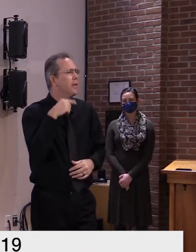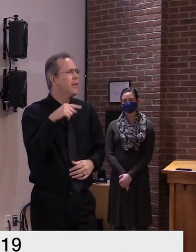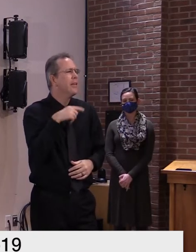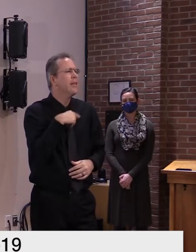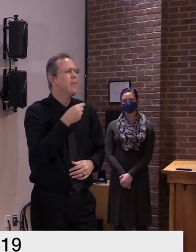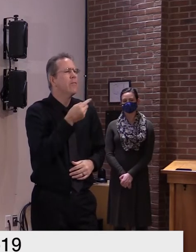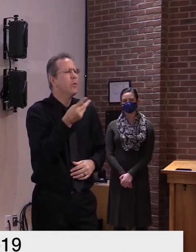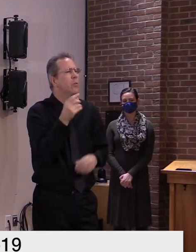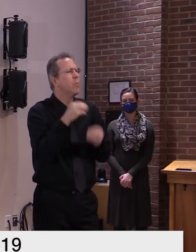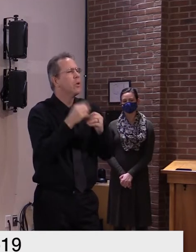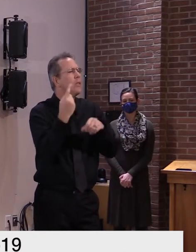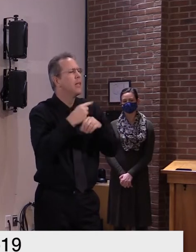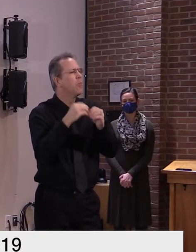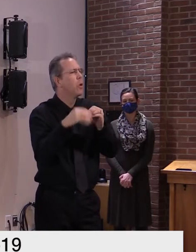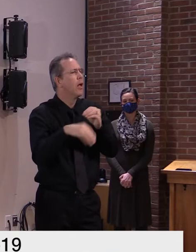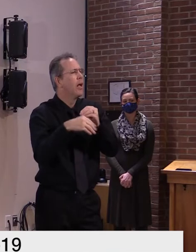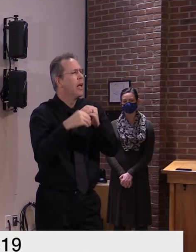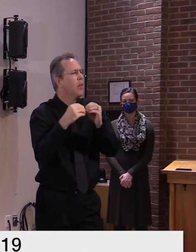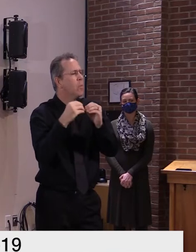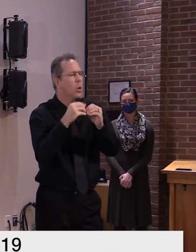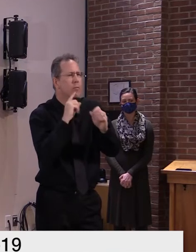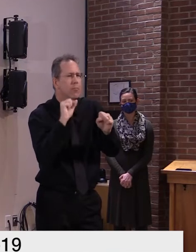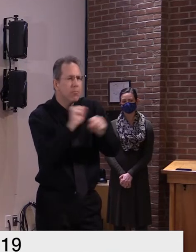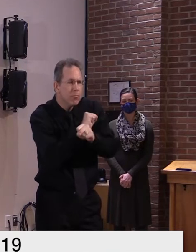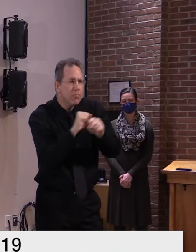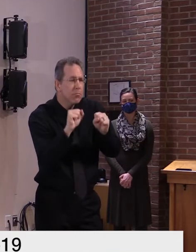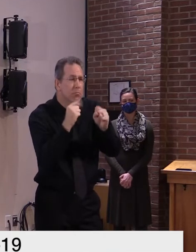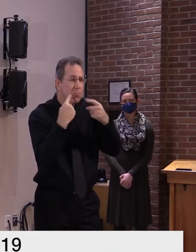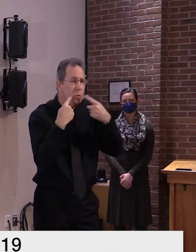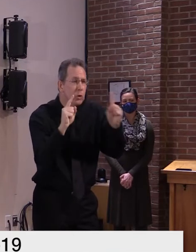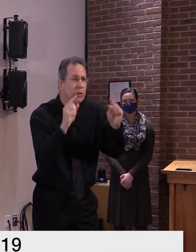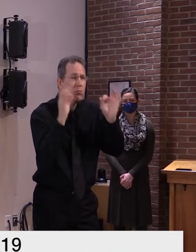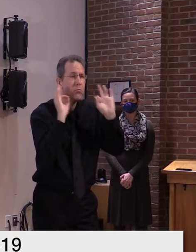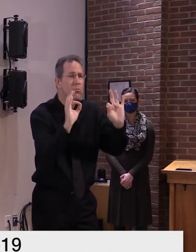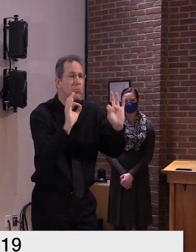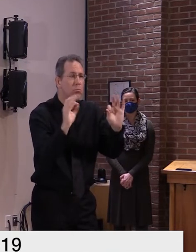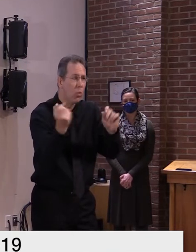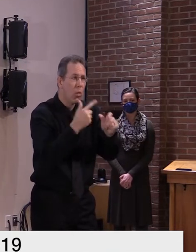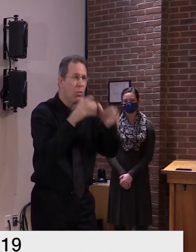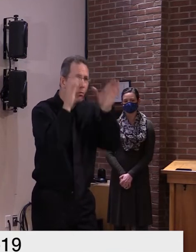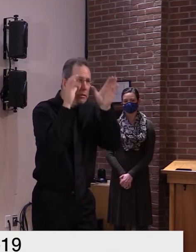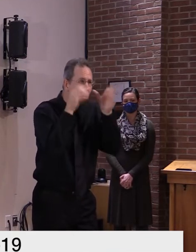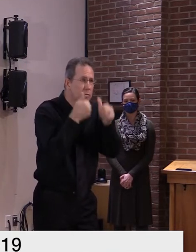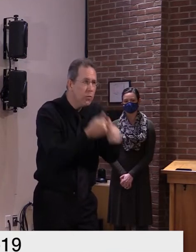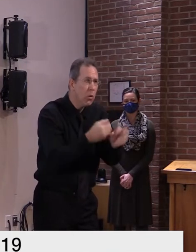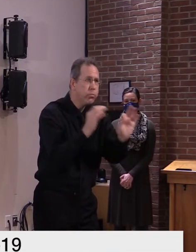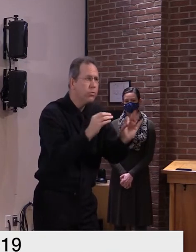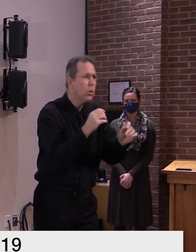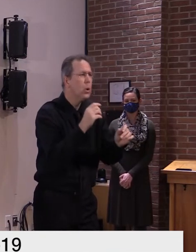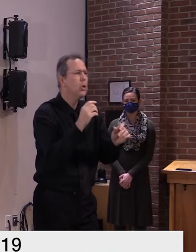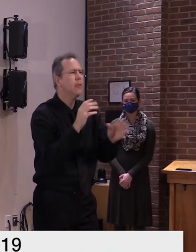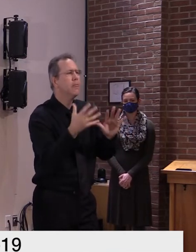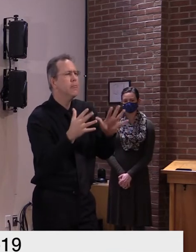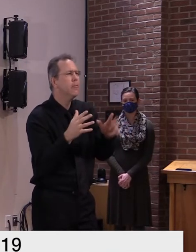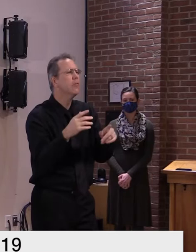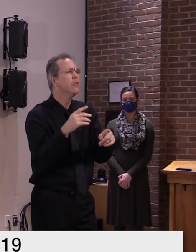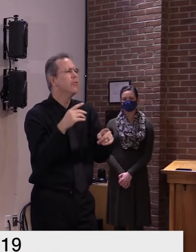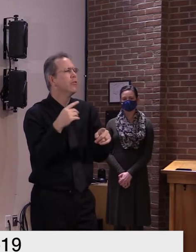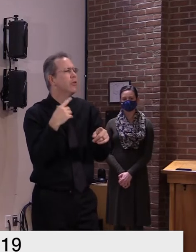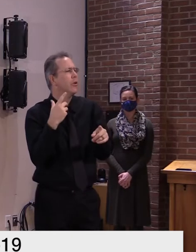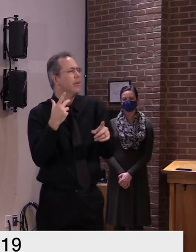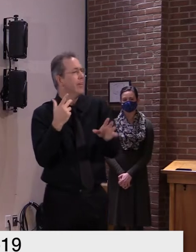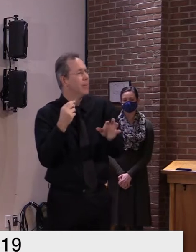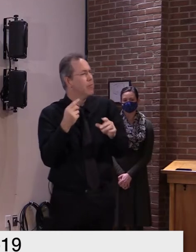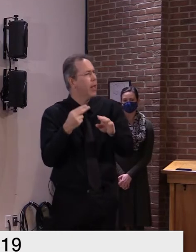case our seven-day rolling average has been okay i mean again it's still too high but uh but it was